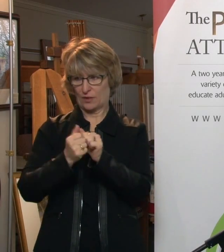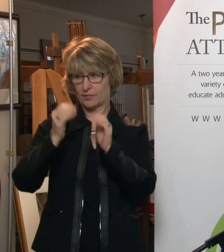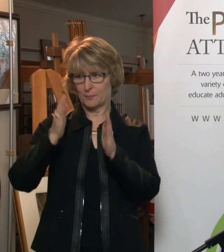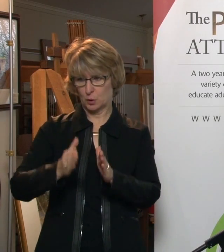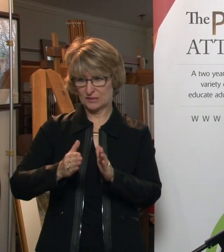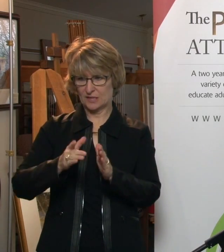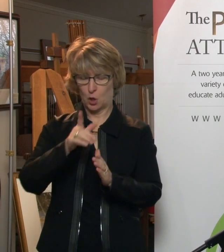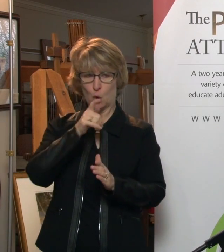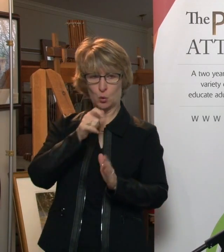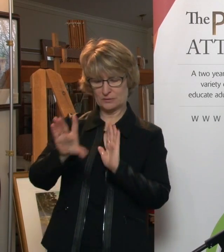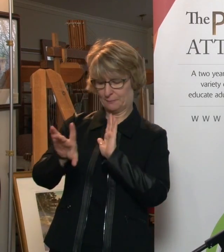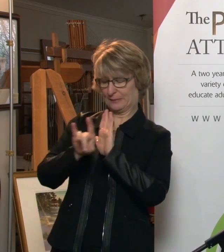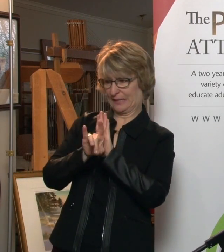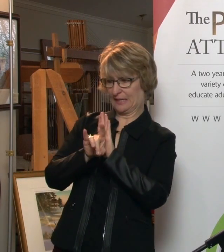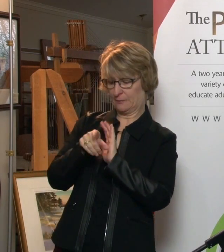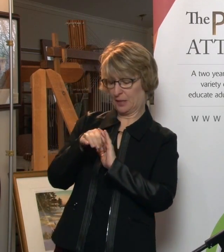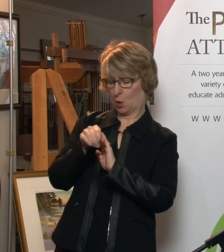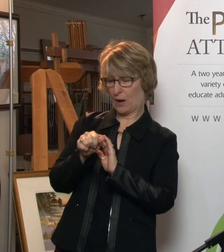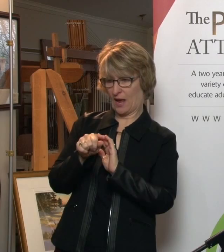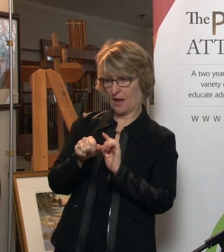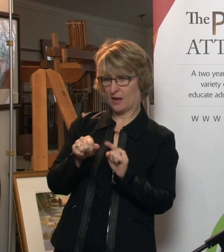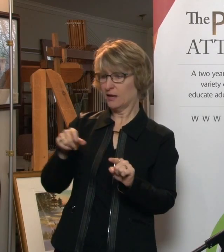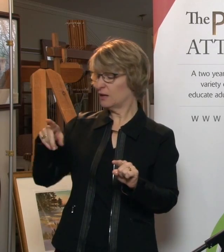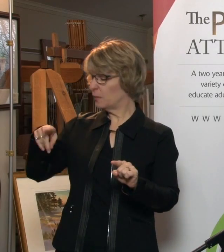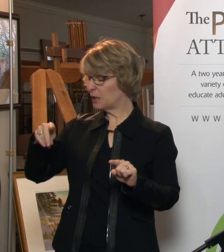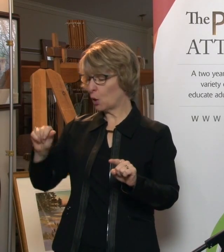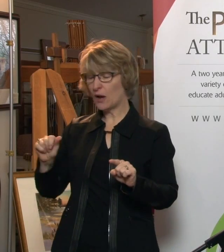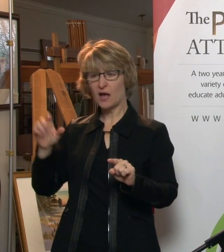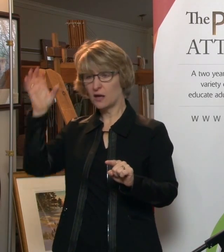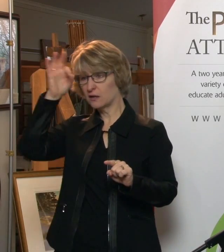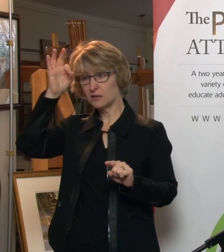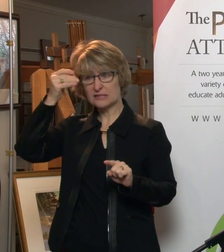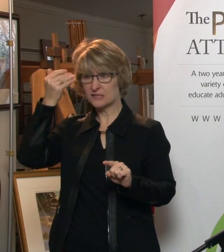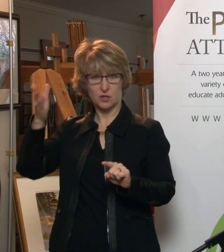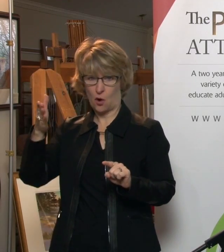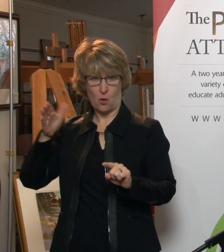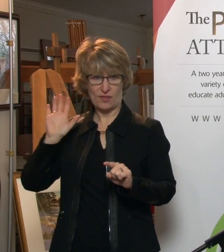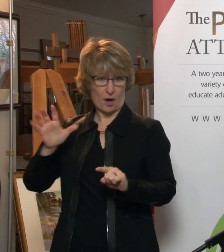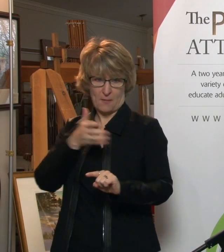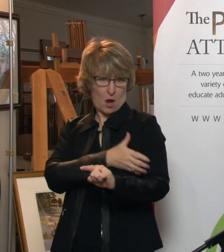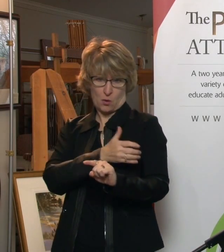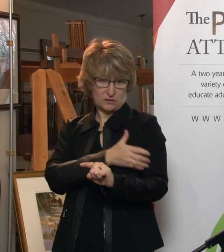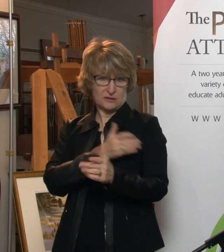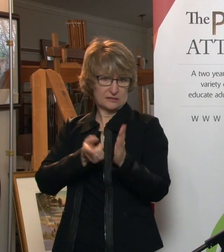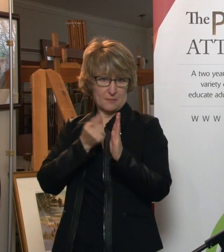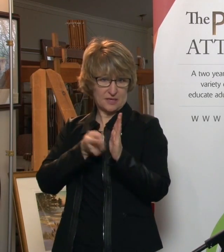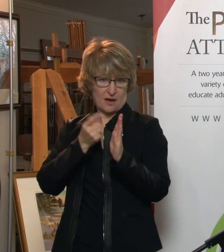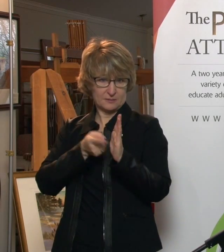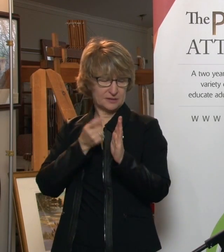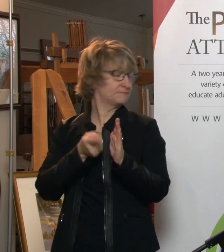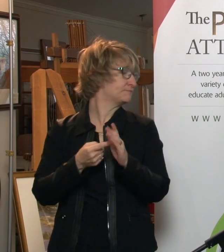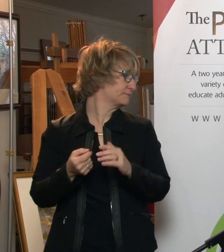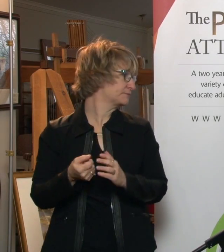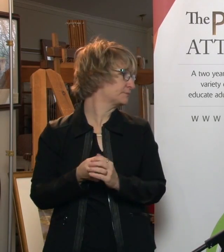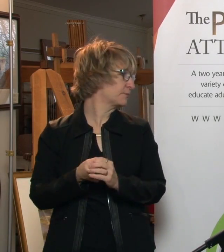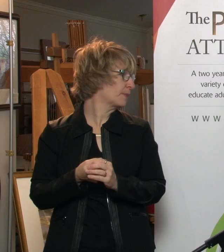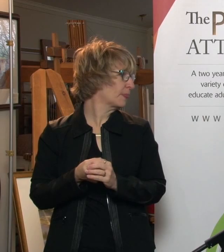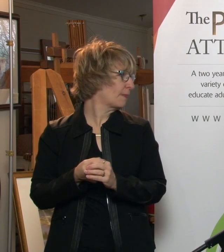granting the attorney. The attorney doesn't necessarily know that these are all the powers that they have. And there's also